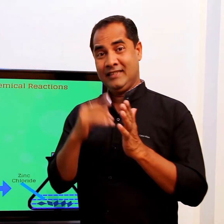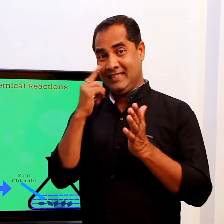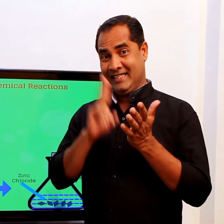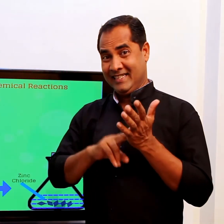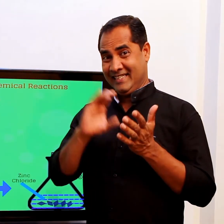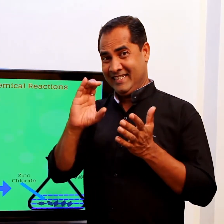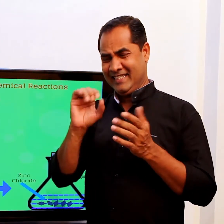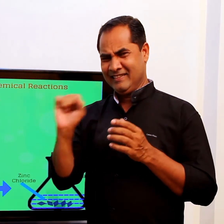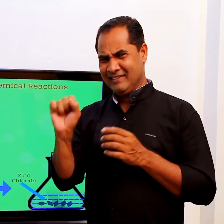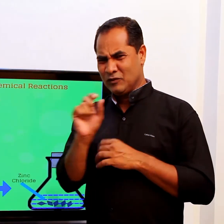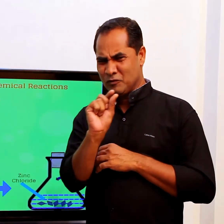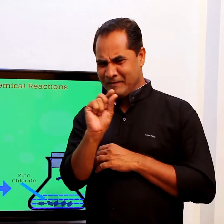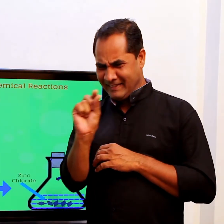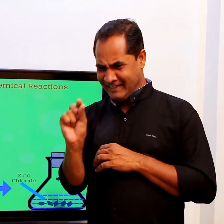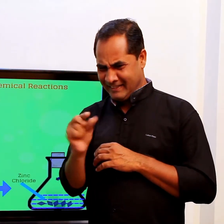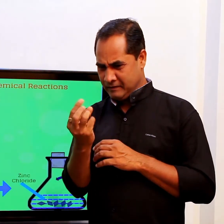Those are zinc granules.